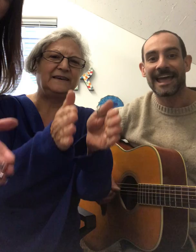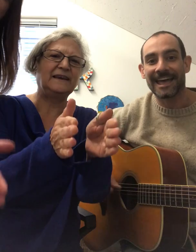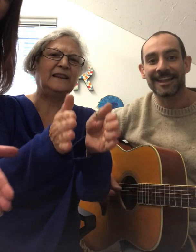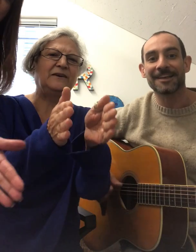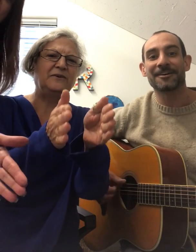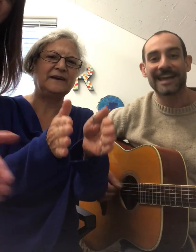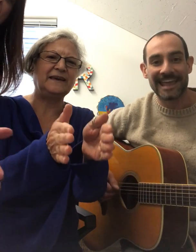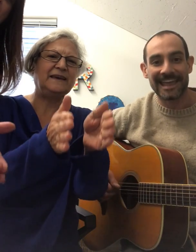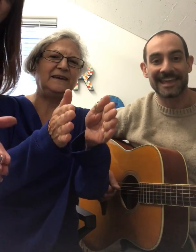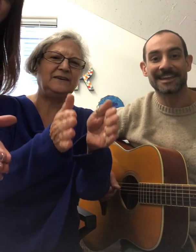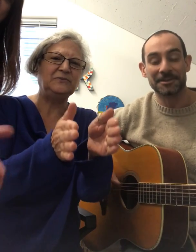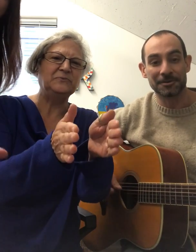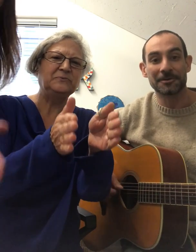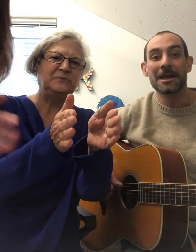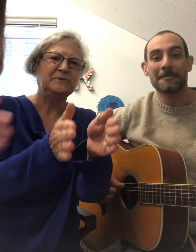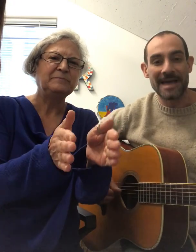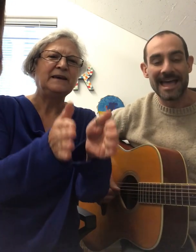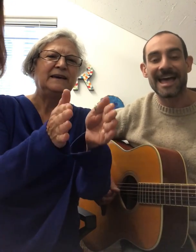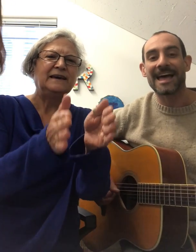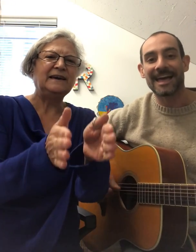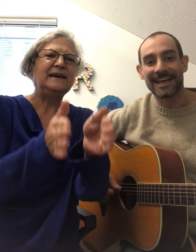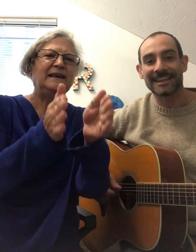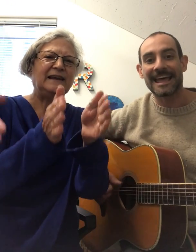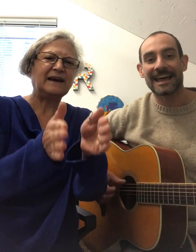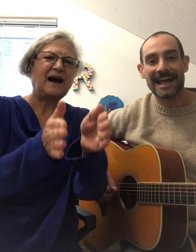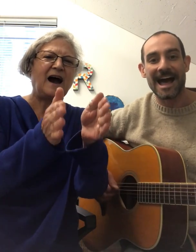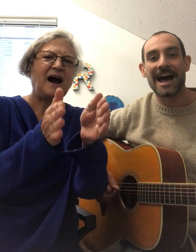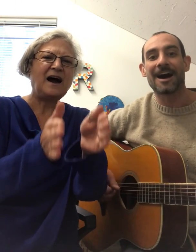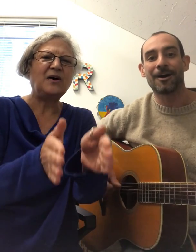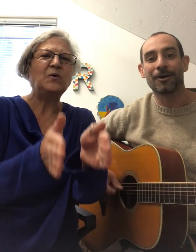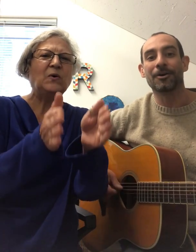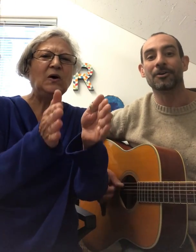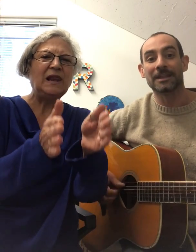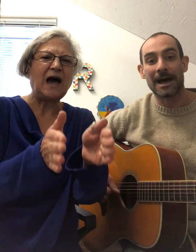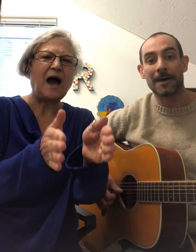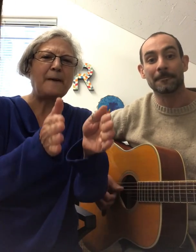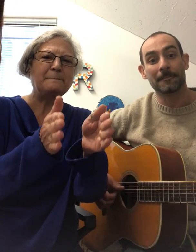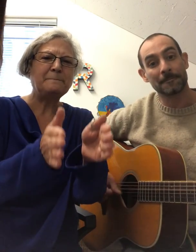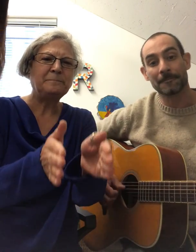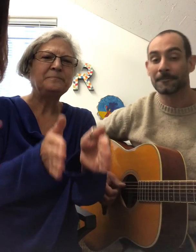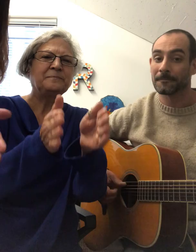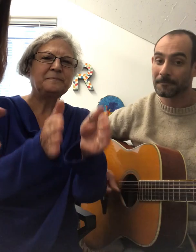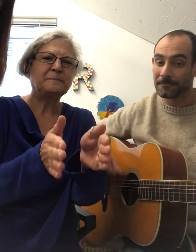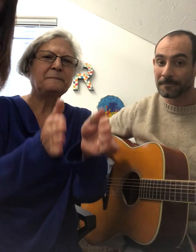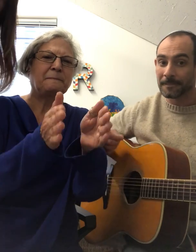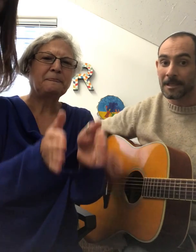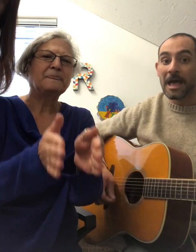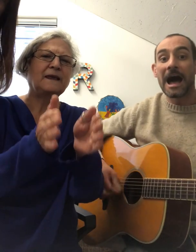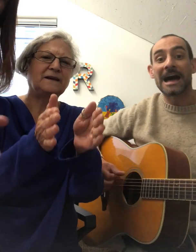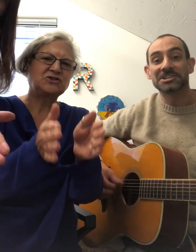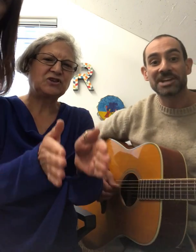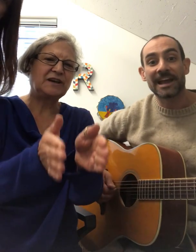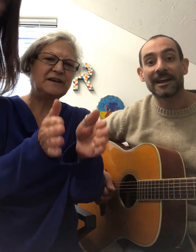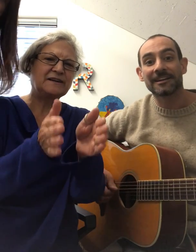Eloheinu Melech HaOlam Asher